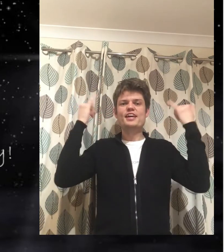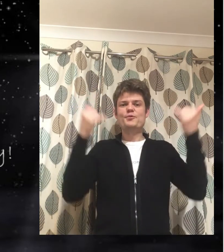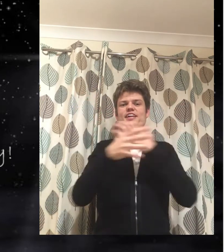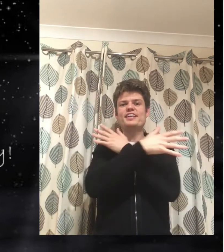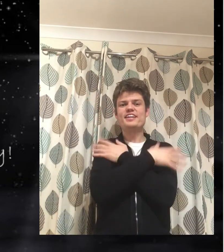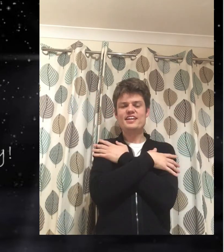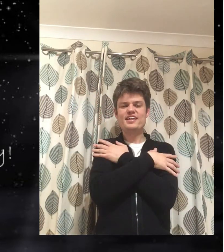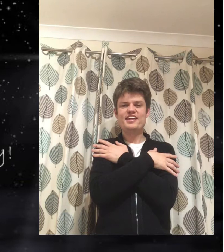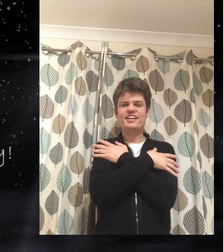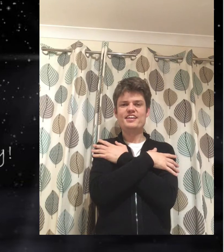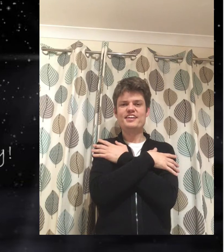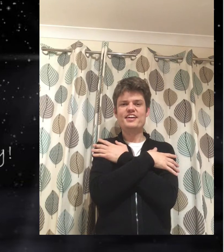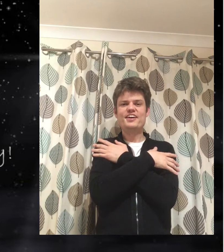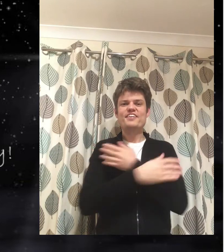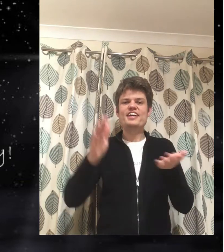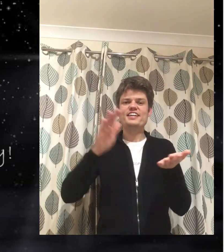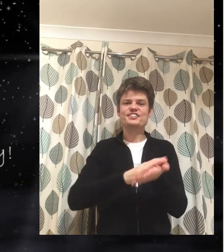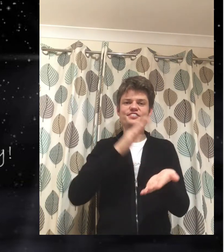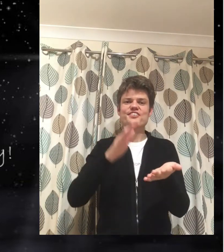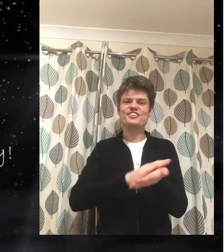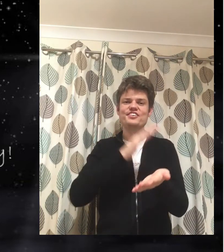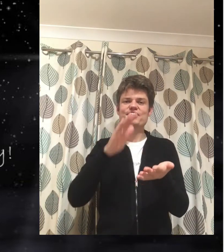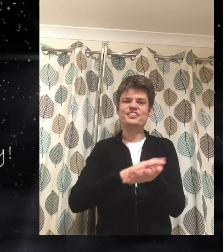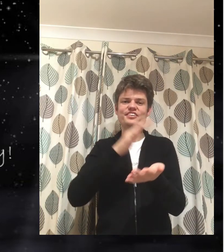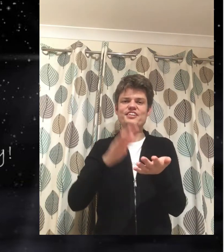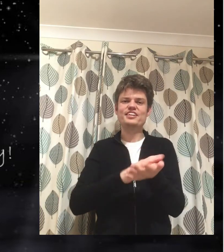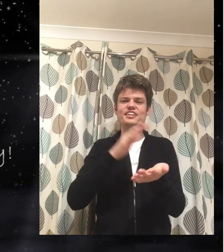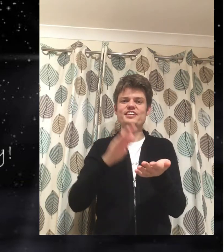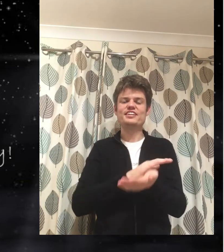with love and joy